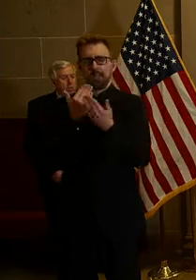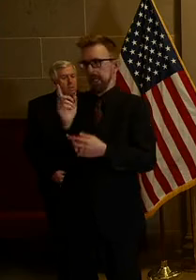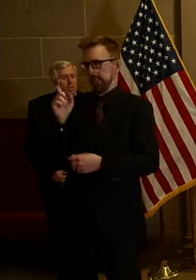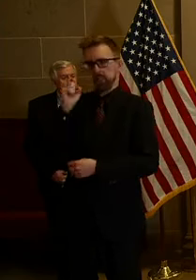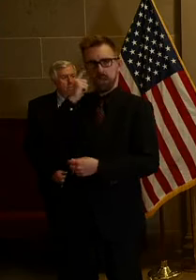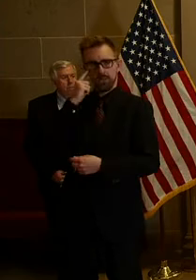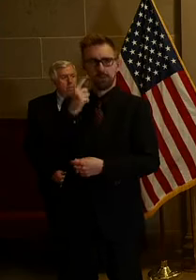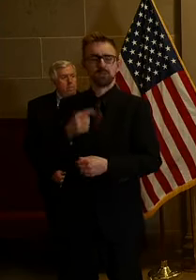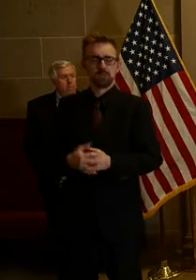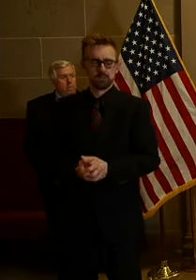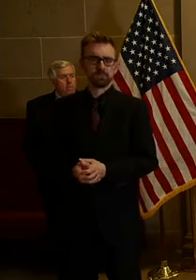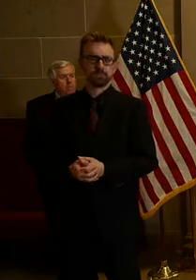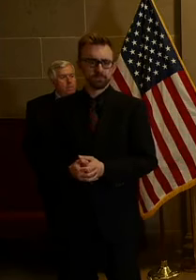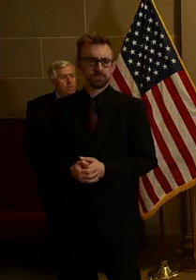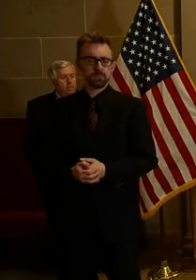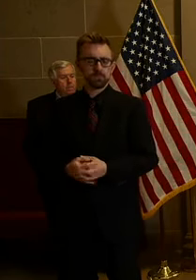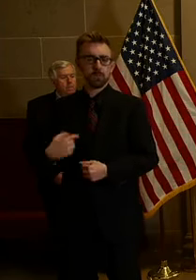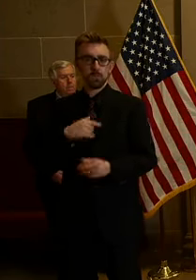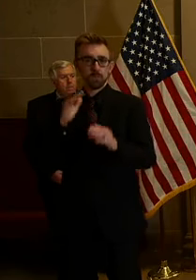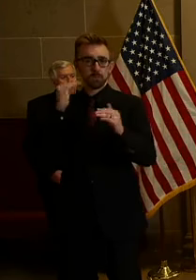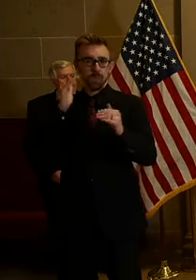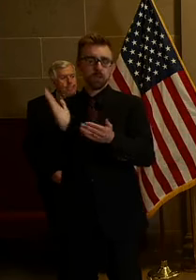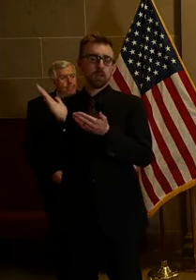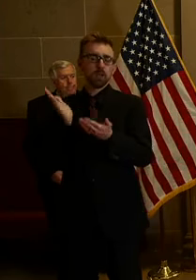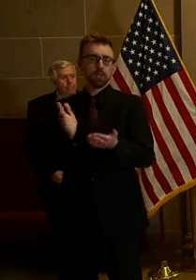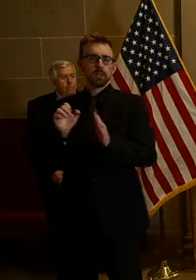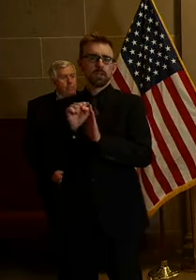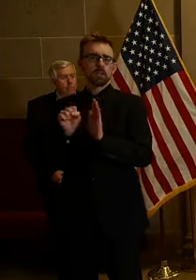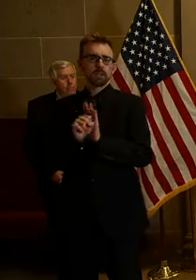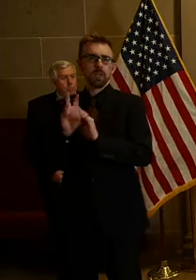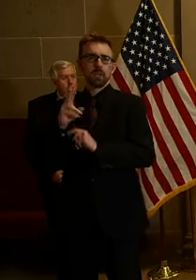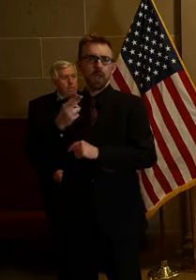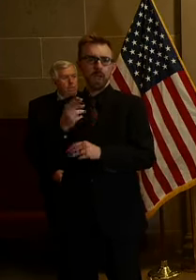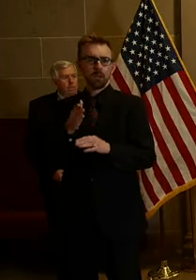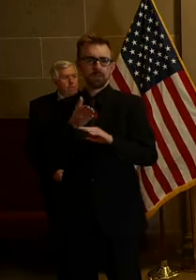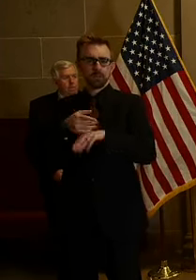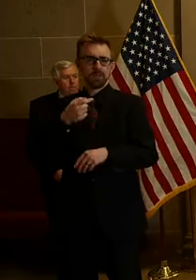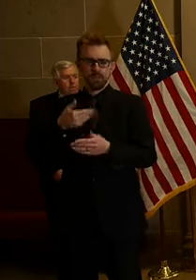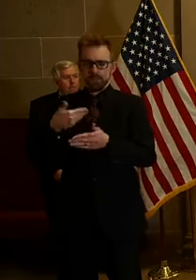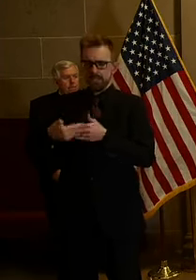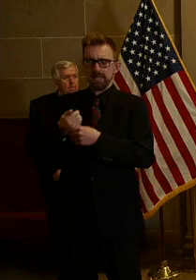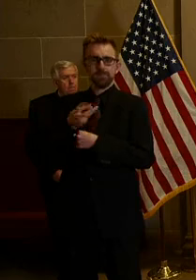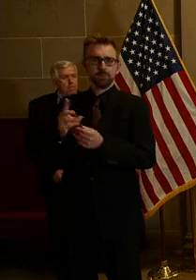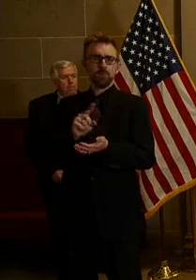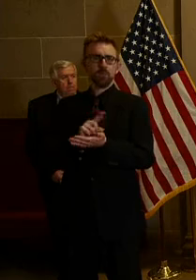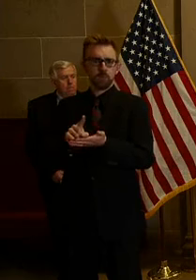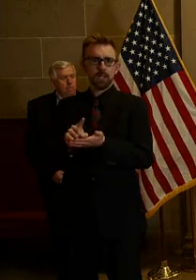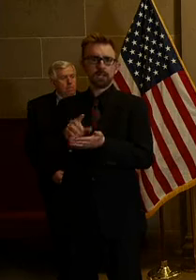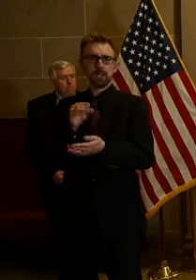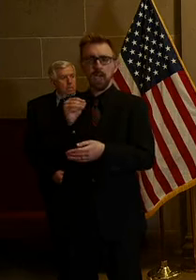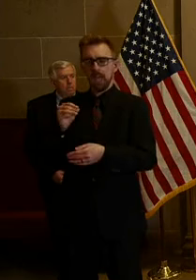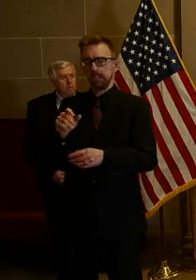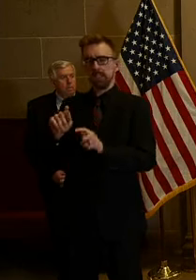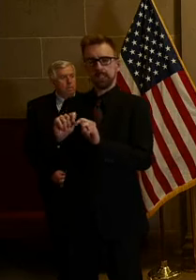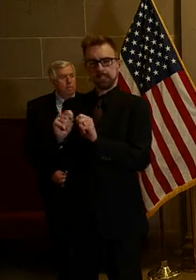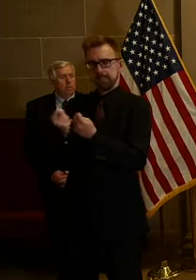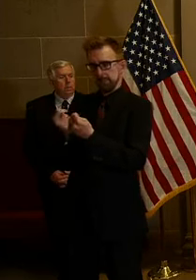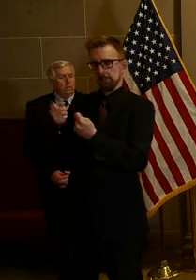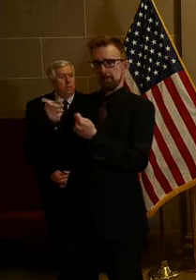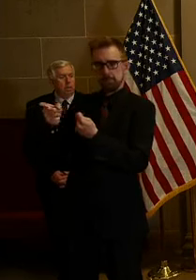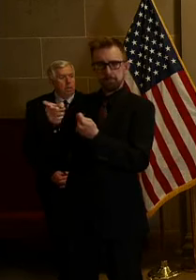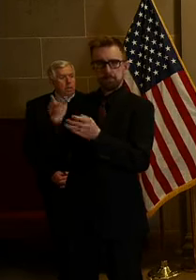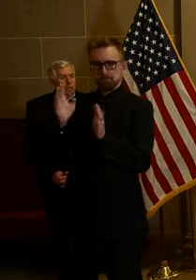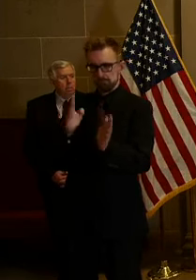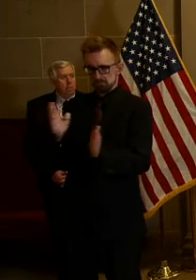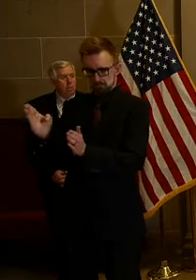We expect to take delivery at our state warehouse over the next few weeks and we have our logistics team and a distribution